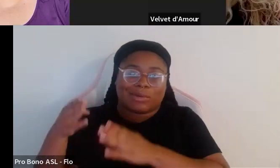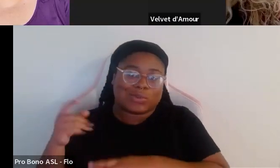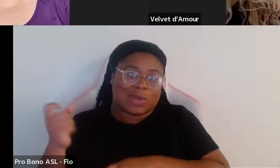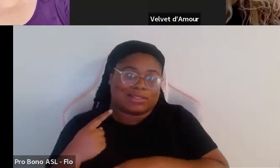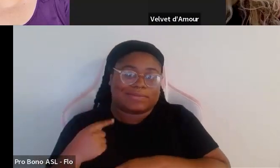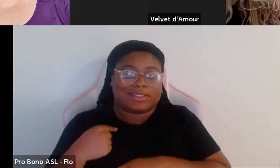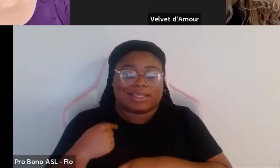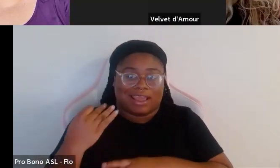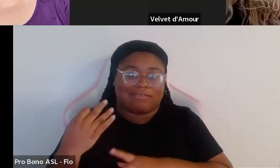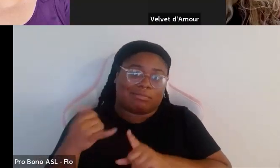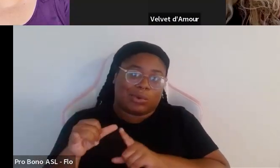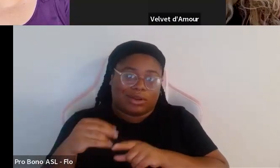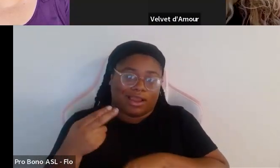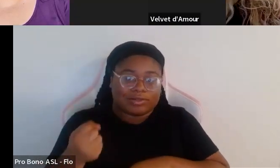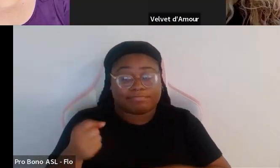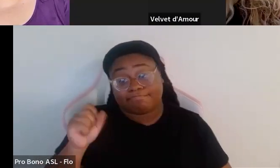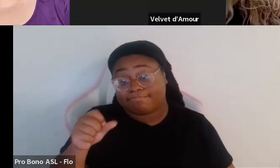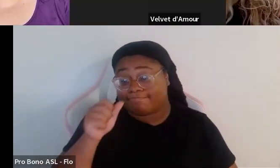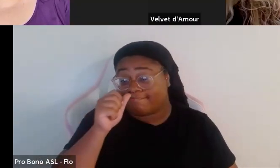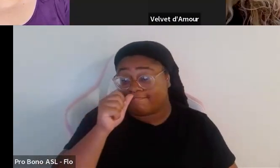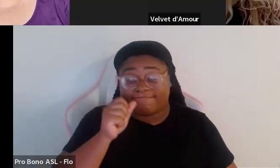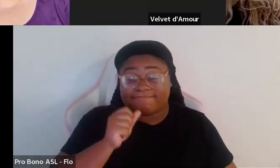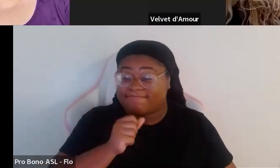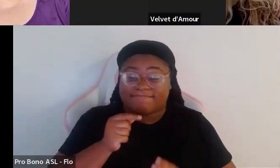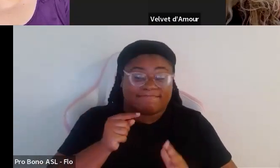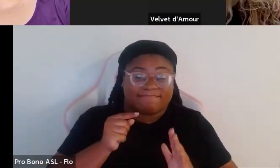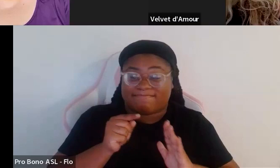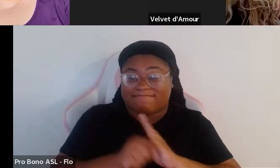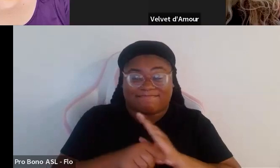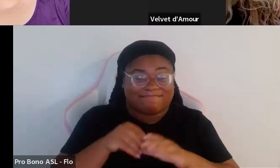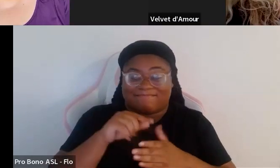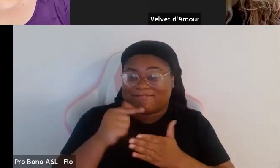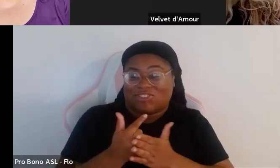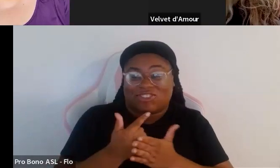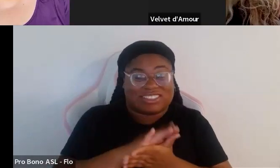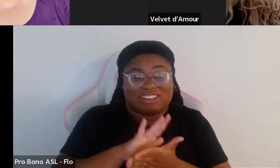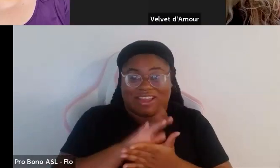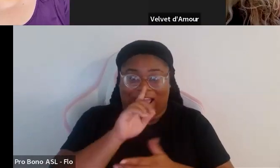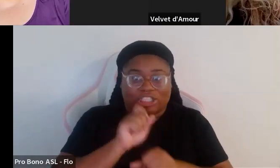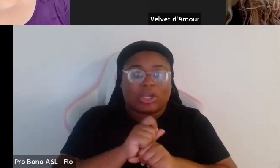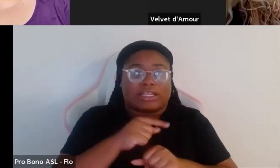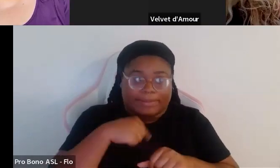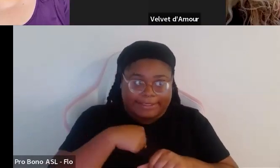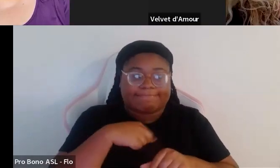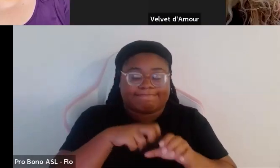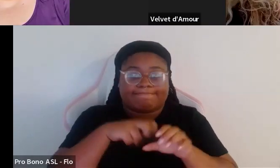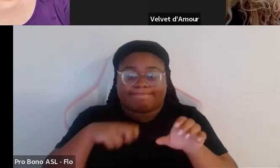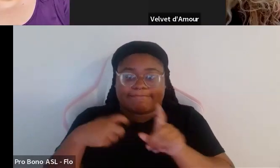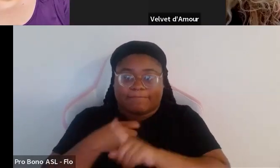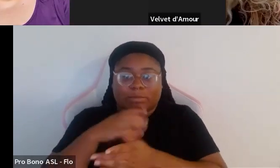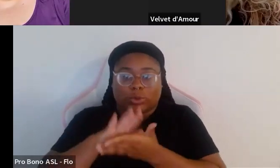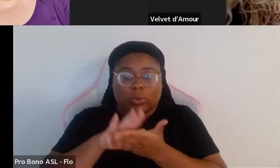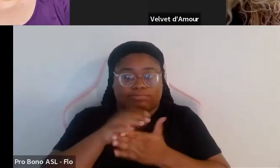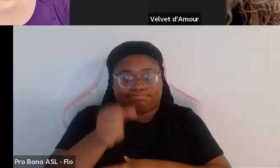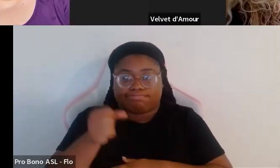penfield high school i was bullied so severely in grade school that i actually had to be taken out of school and i had to be put